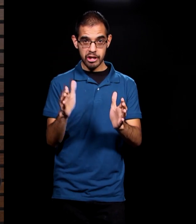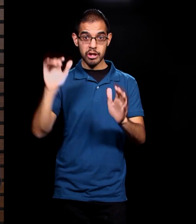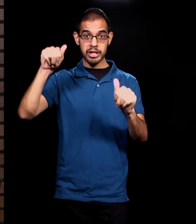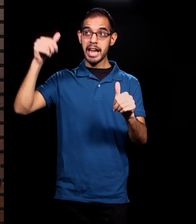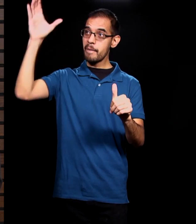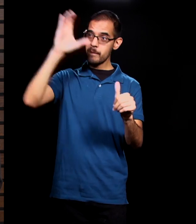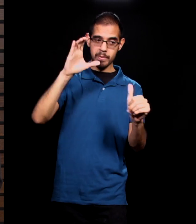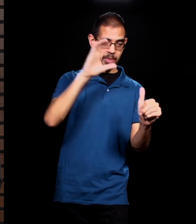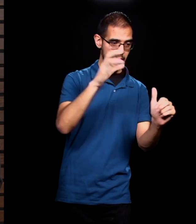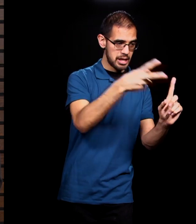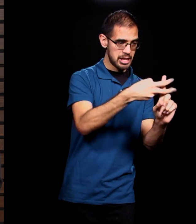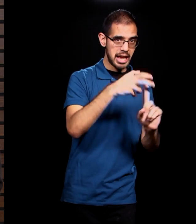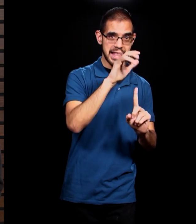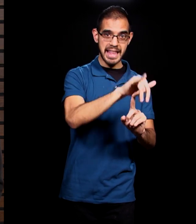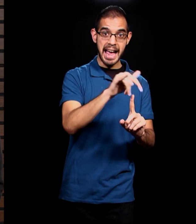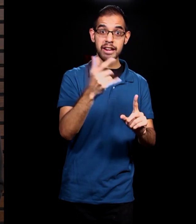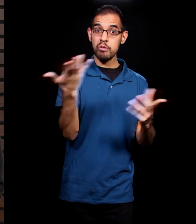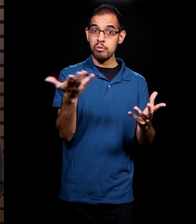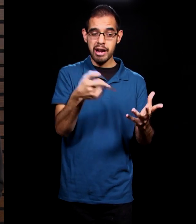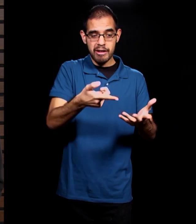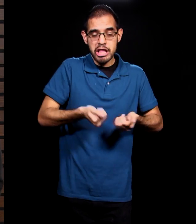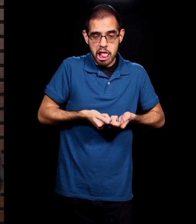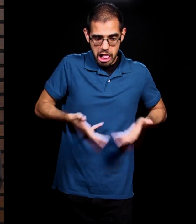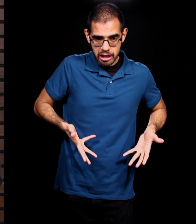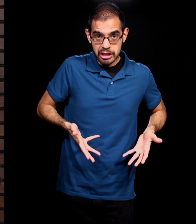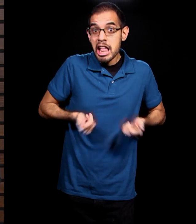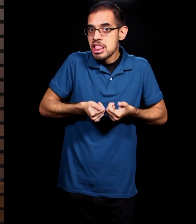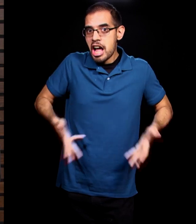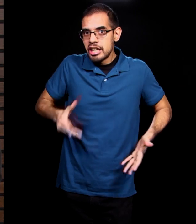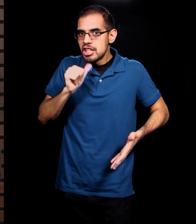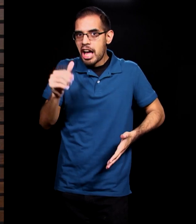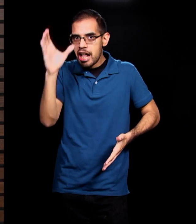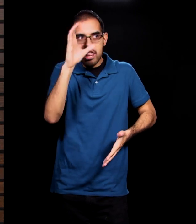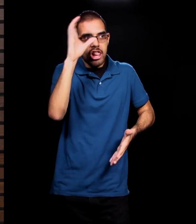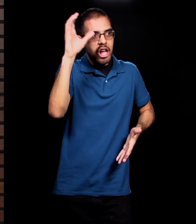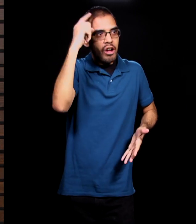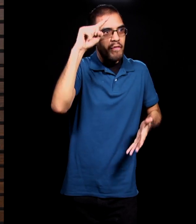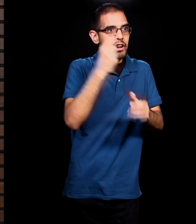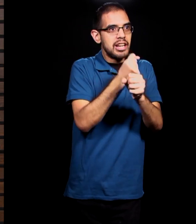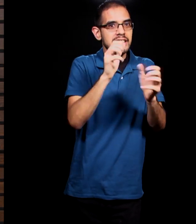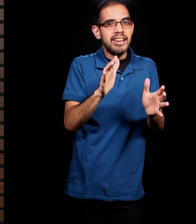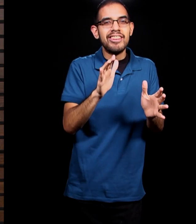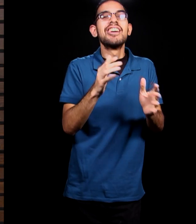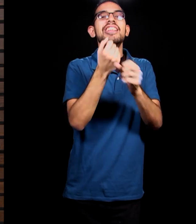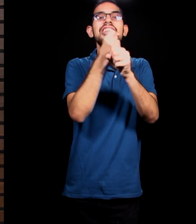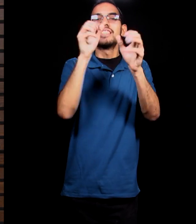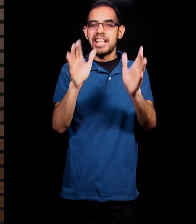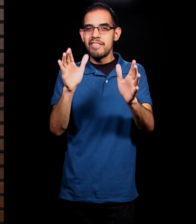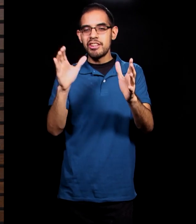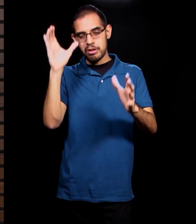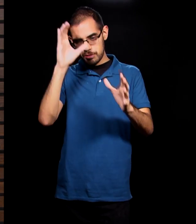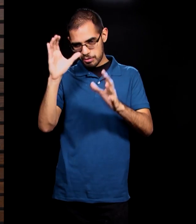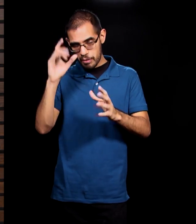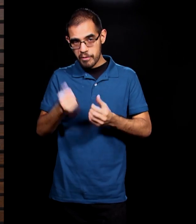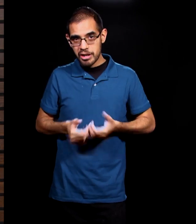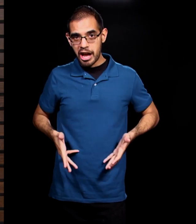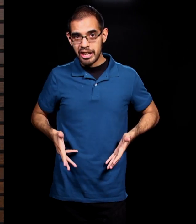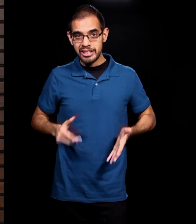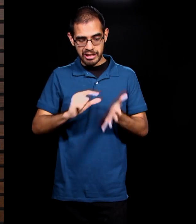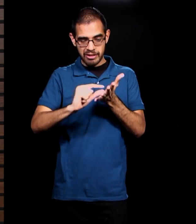and save that which was lost. I believe this question that God asks in Scripture, where are you, reveals two things.